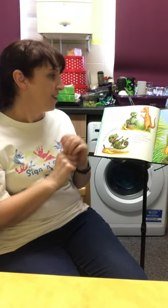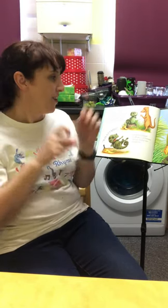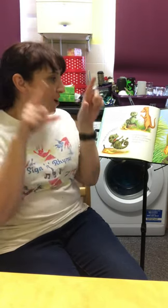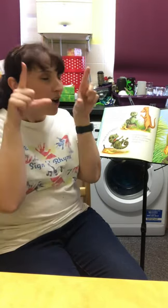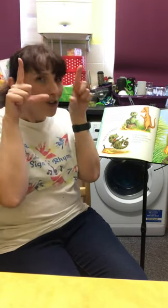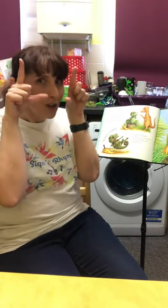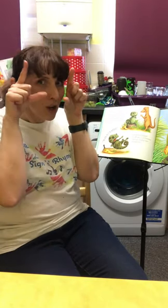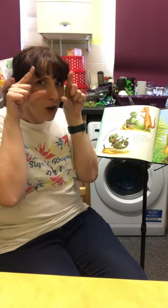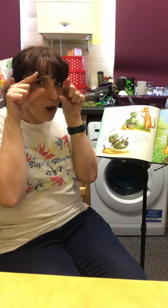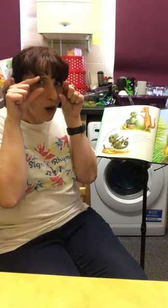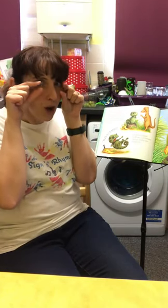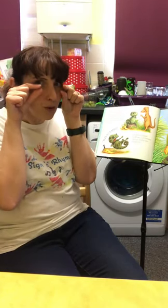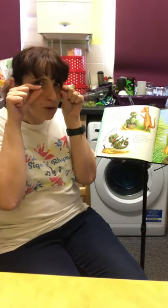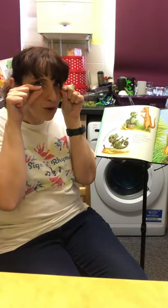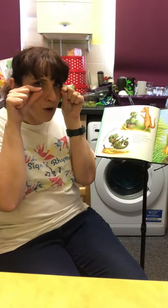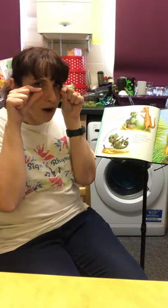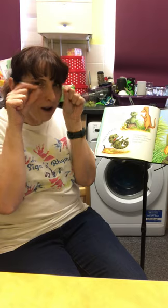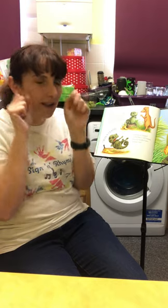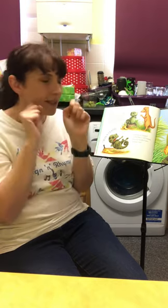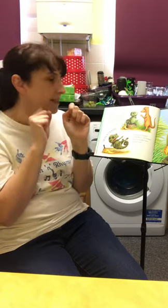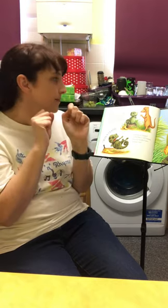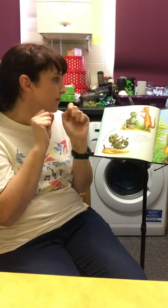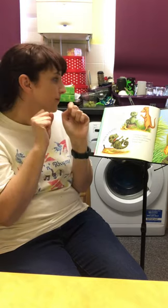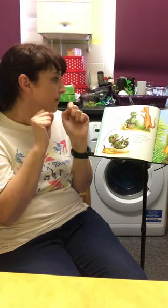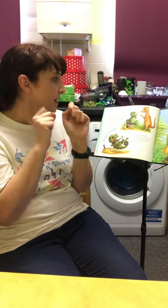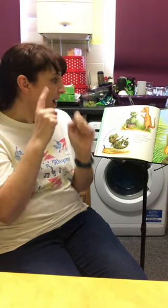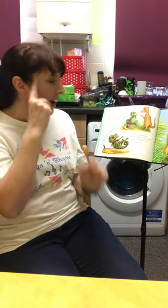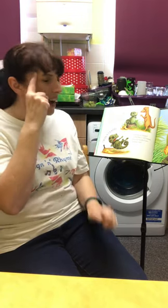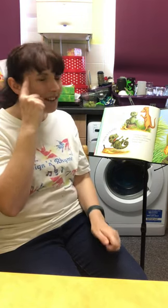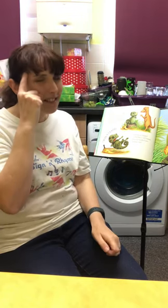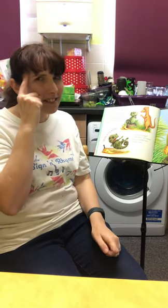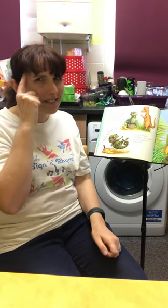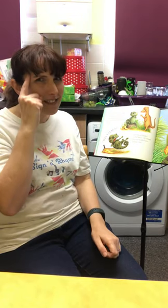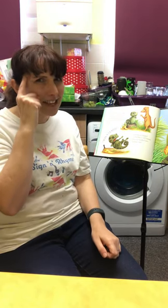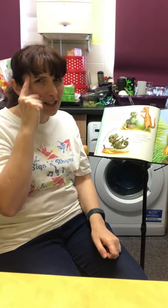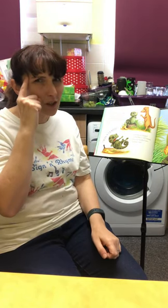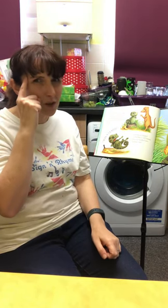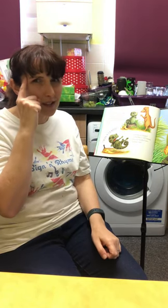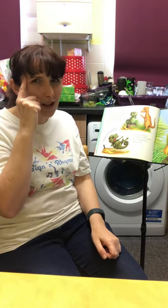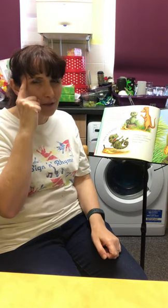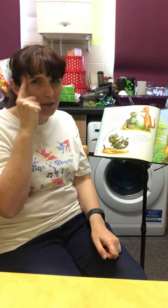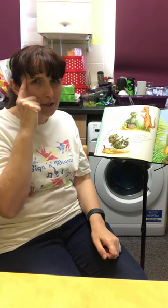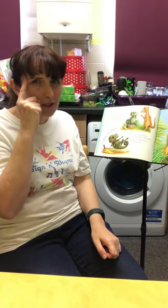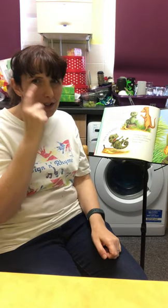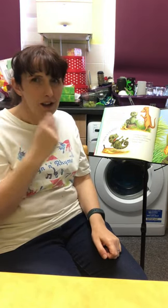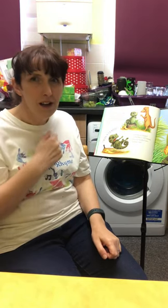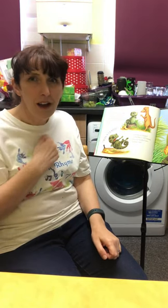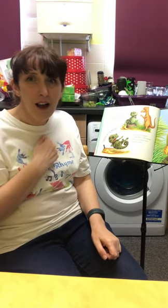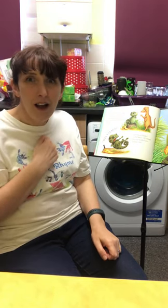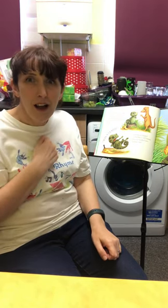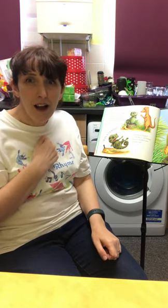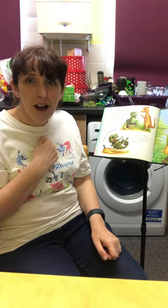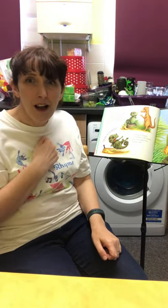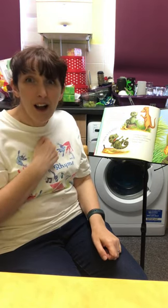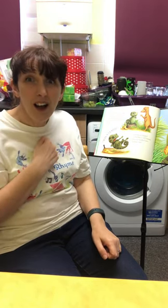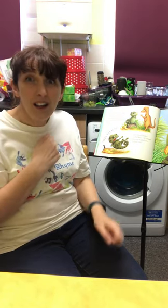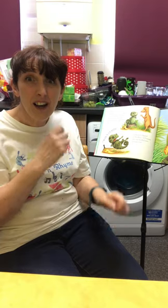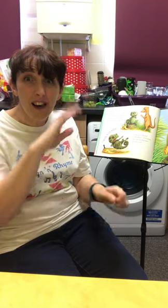Close your eyes and think yourself a colour.